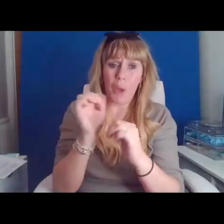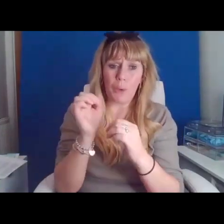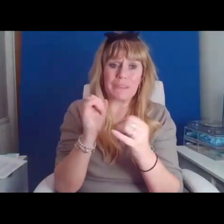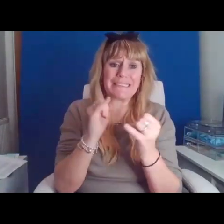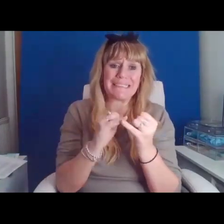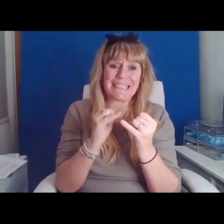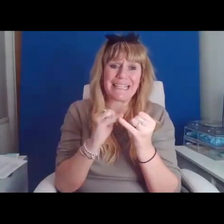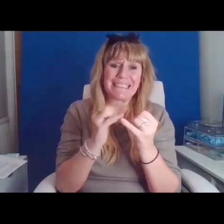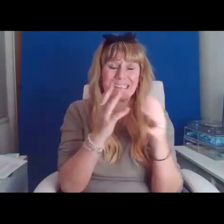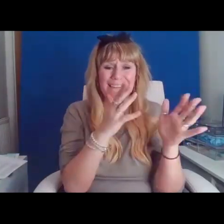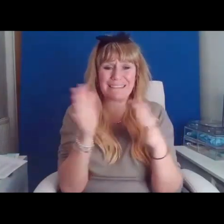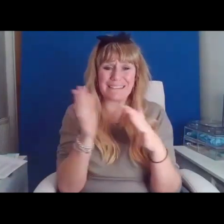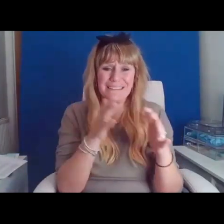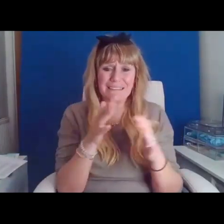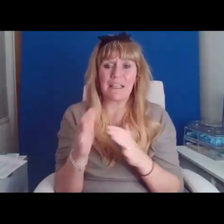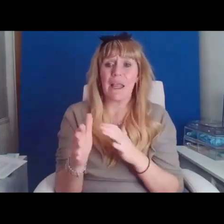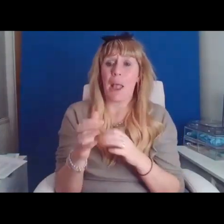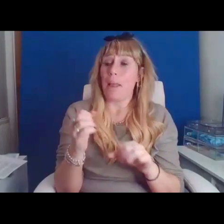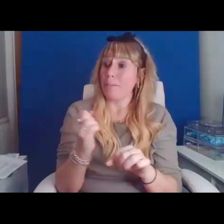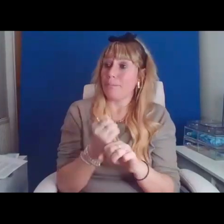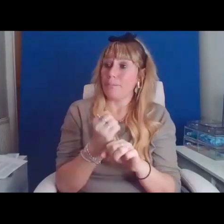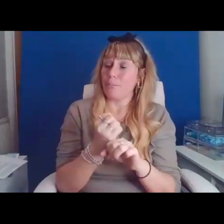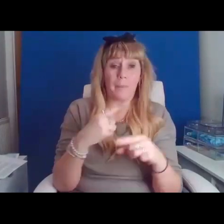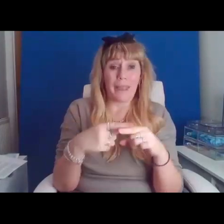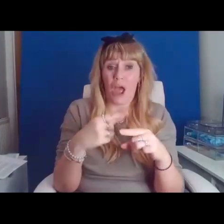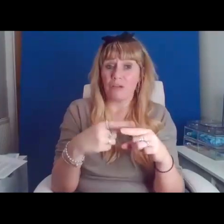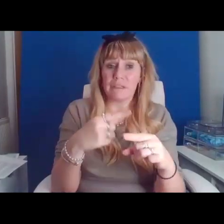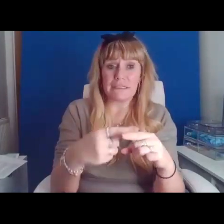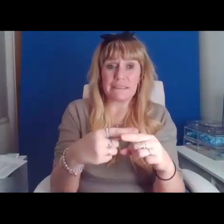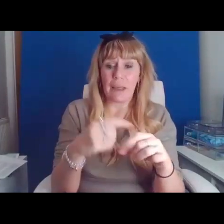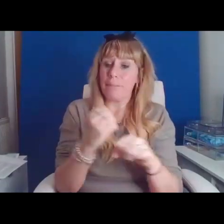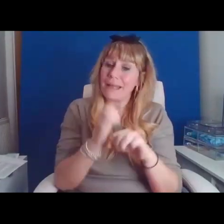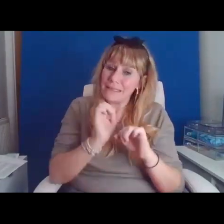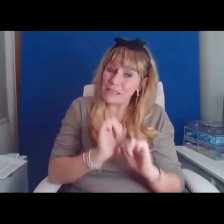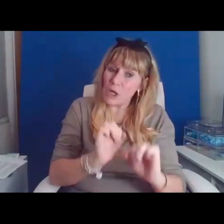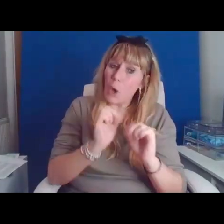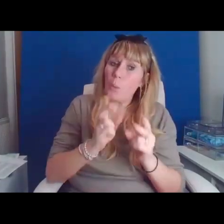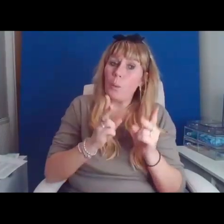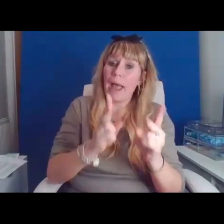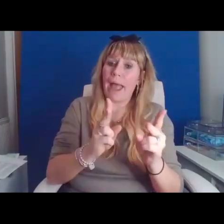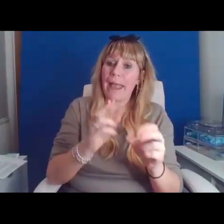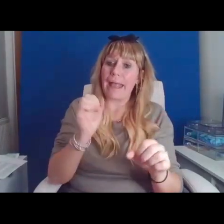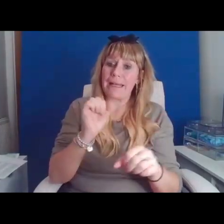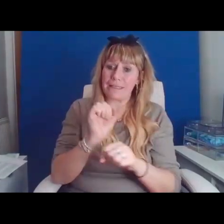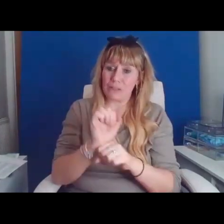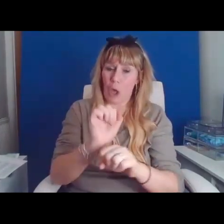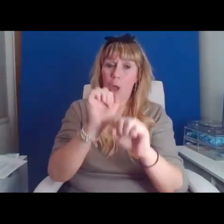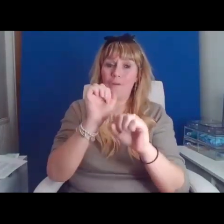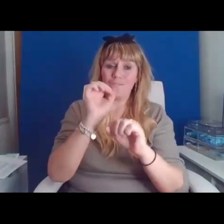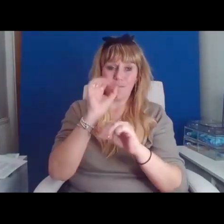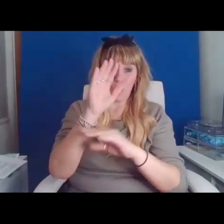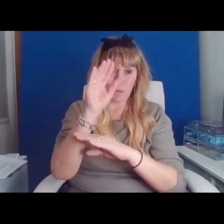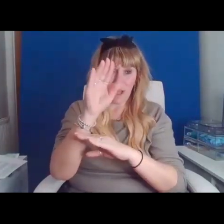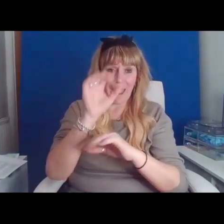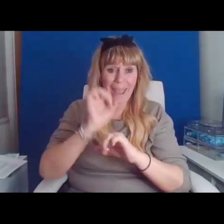makes its own way into its own future, in its own good time.